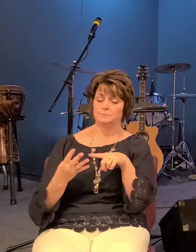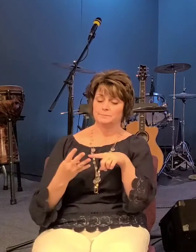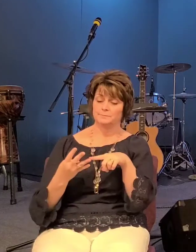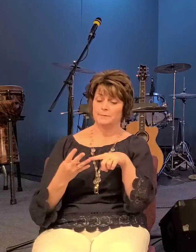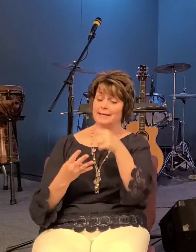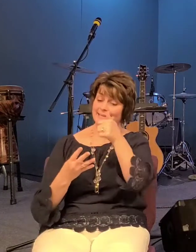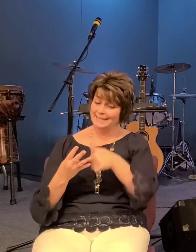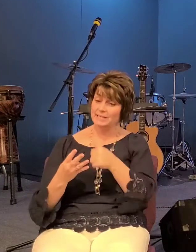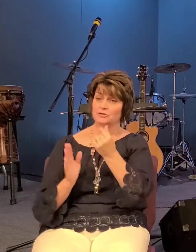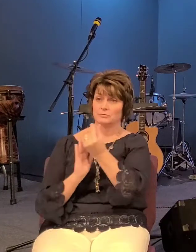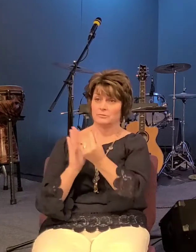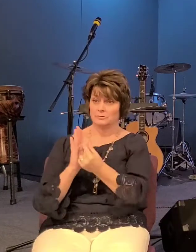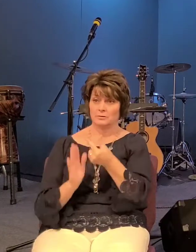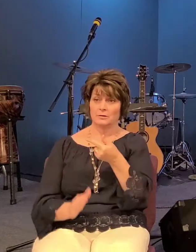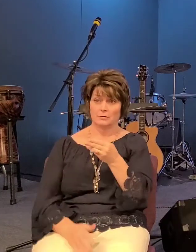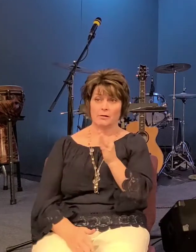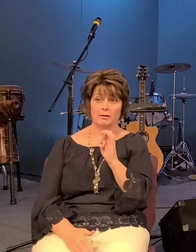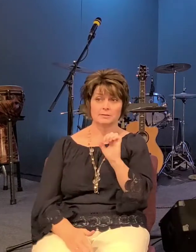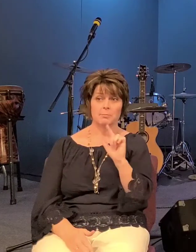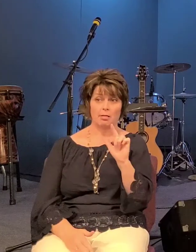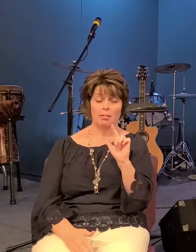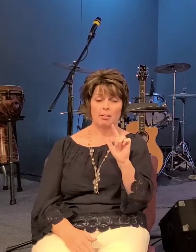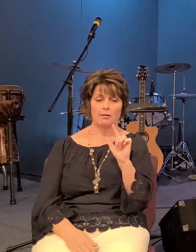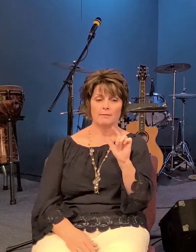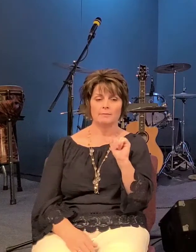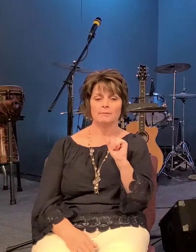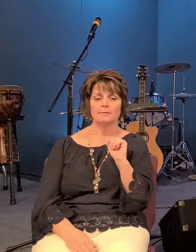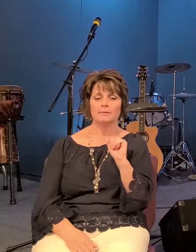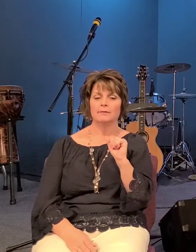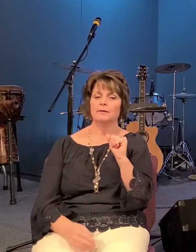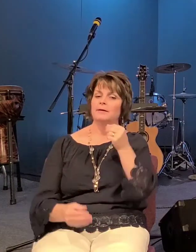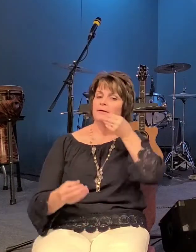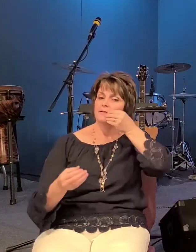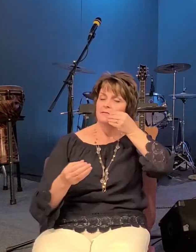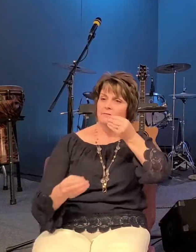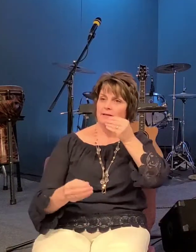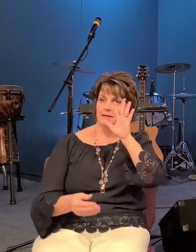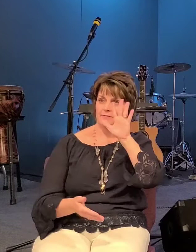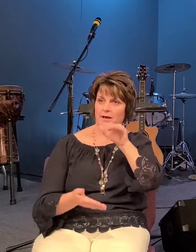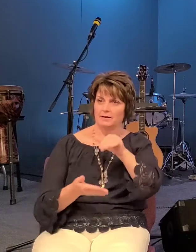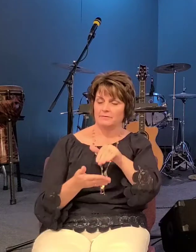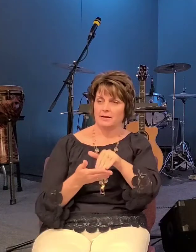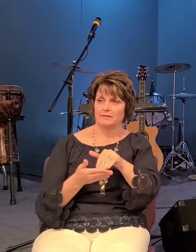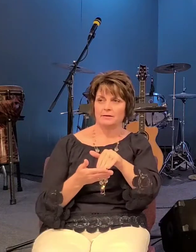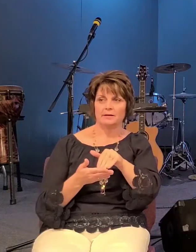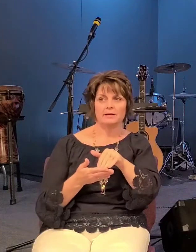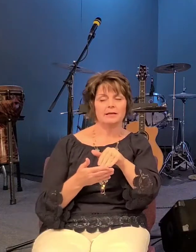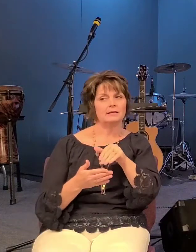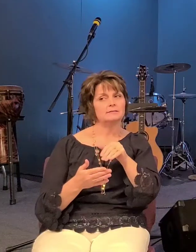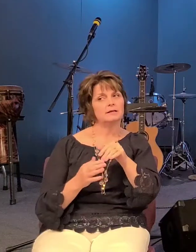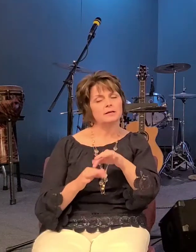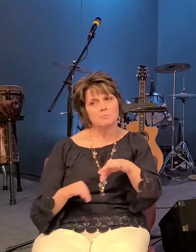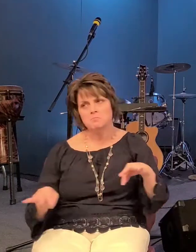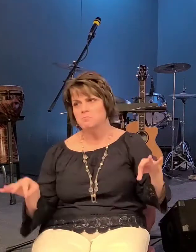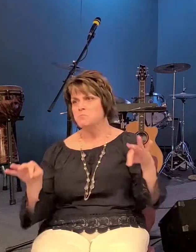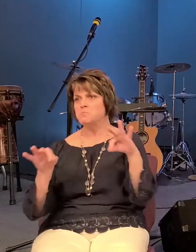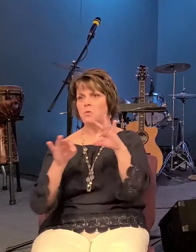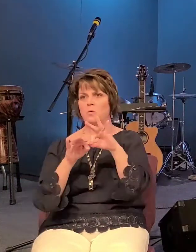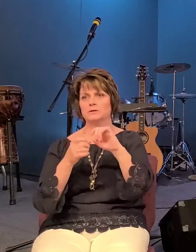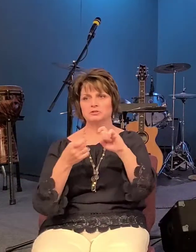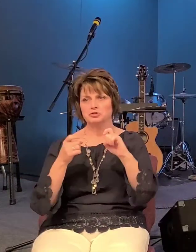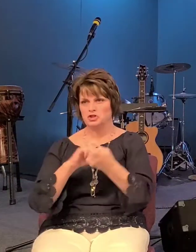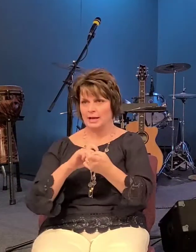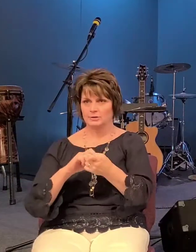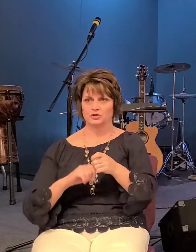accounts the feeding of the 5 000 is a turning point in jesus ministry because